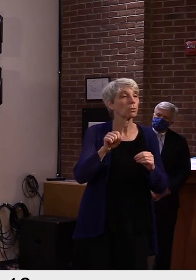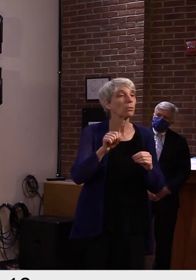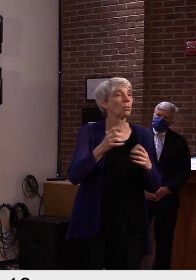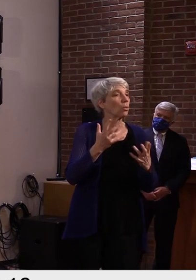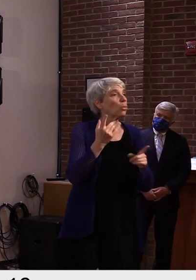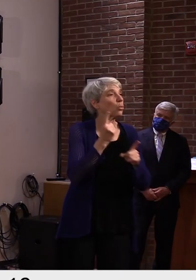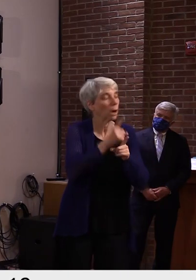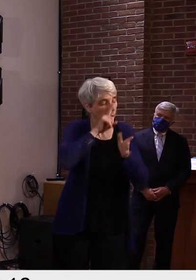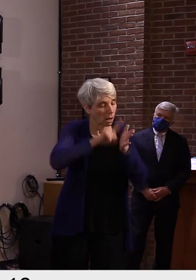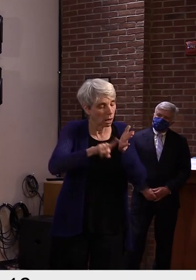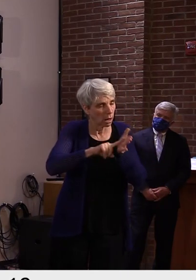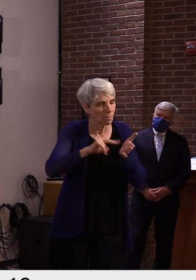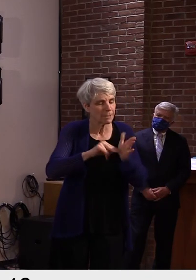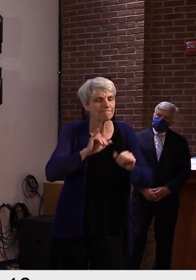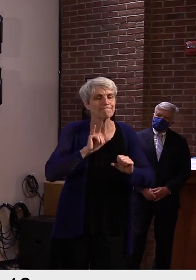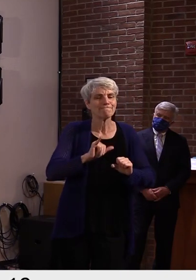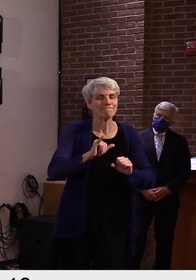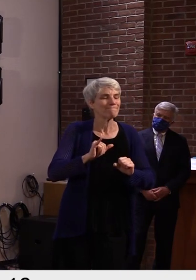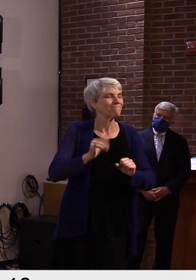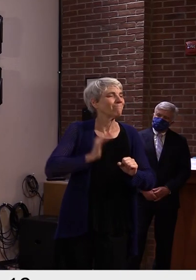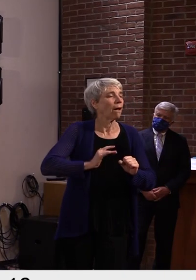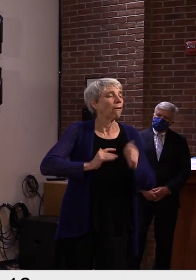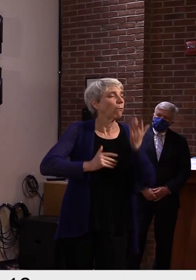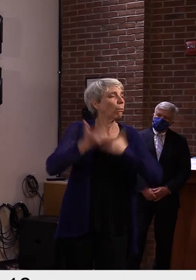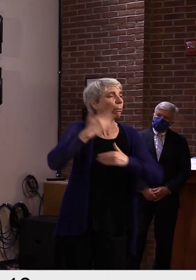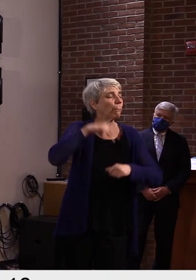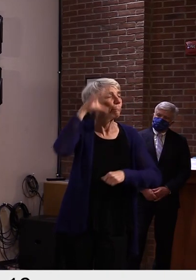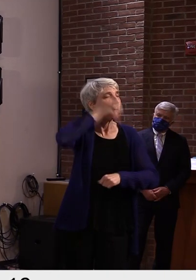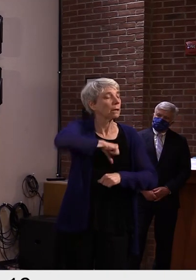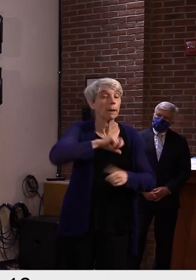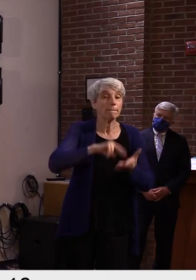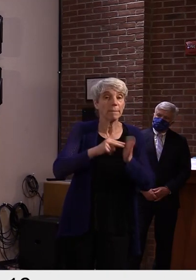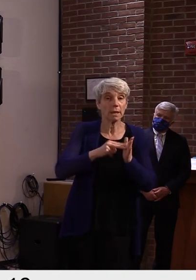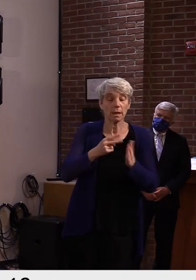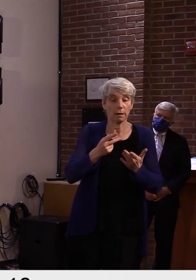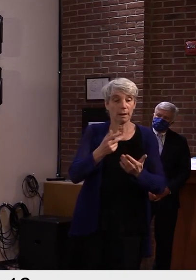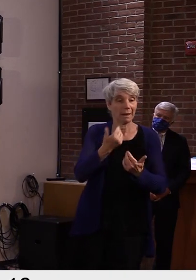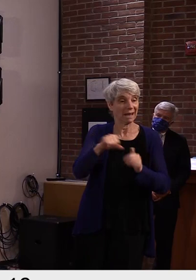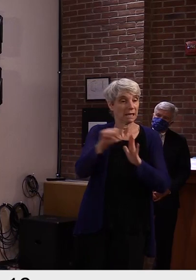were the breakdowns? You know, where could things be improved? I wouldn't. They're not criminal investigations.